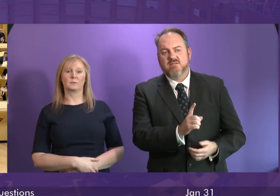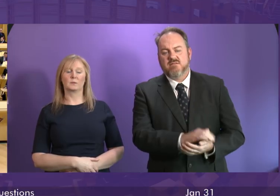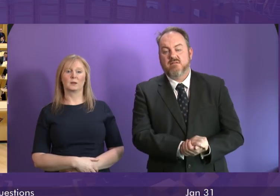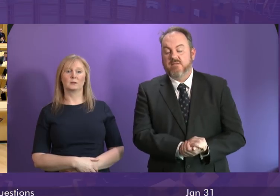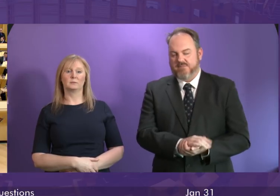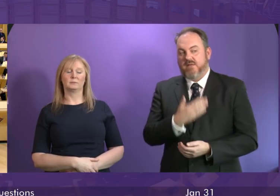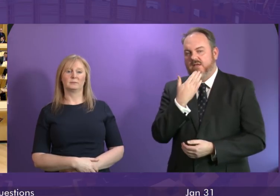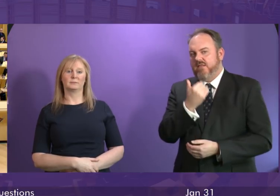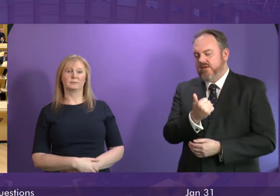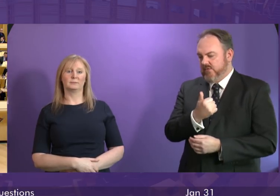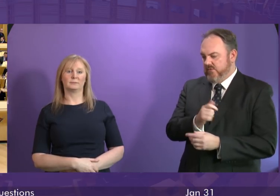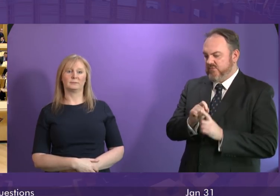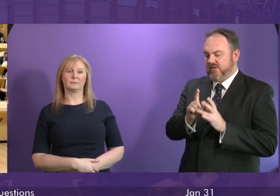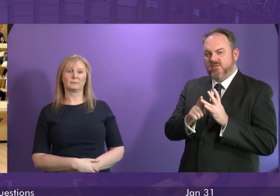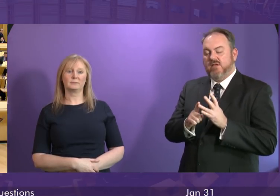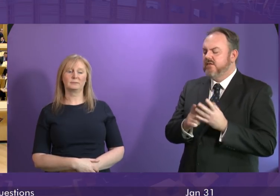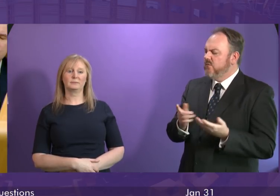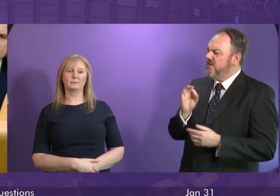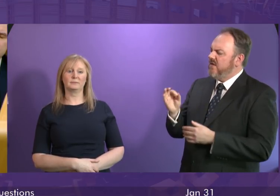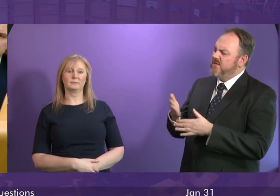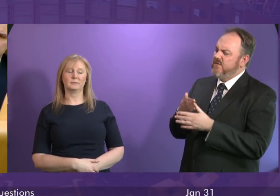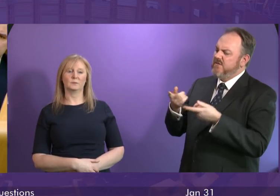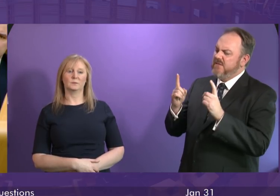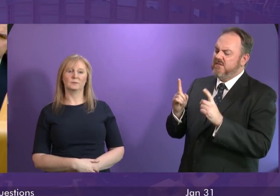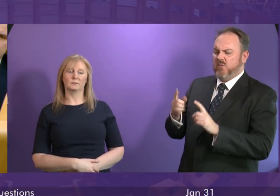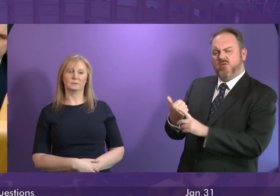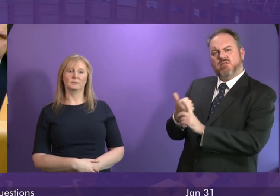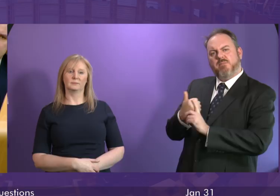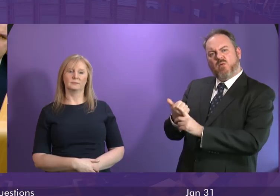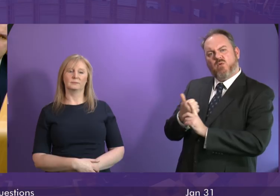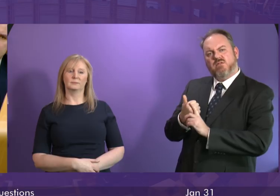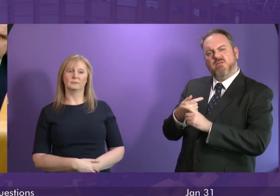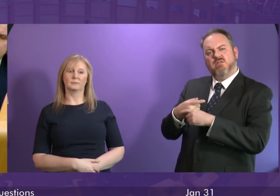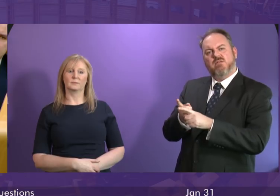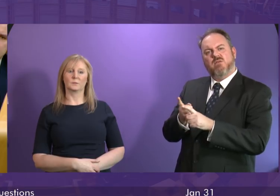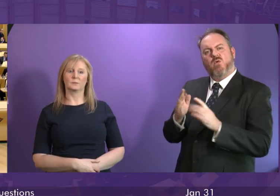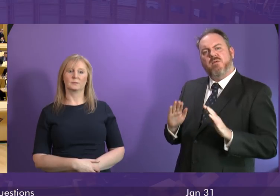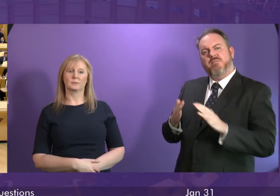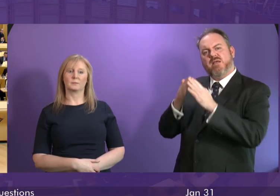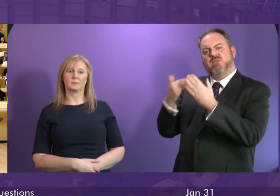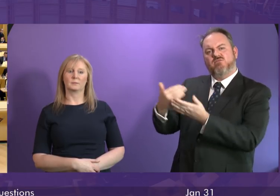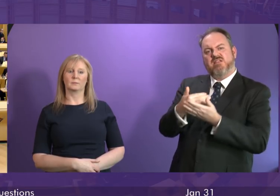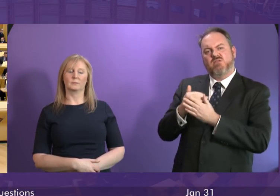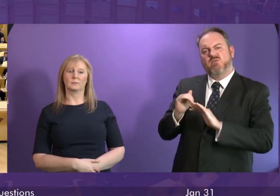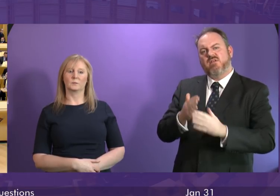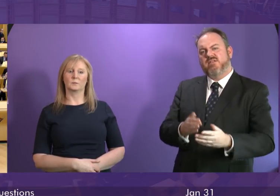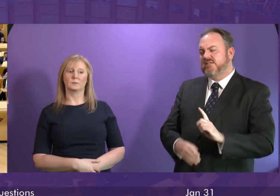thank you to ask the First Minister what support the Scottish Government provides to mountain rescue services Scottish